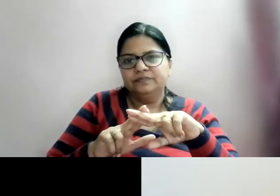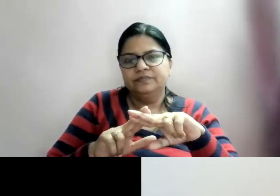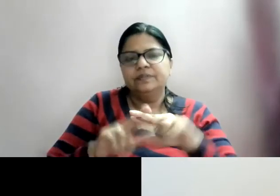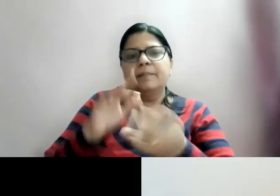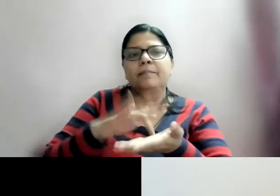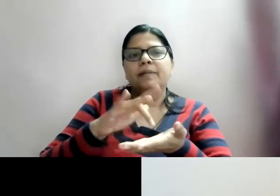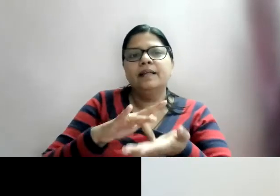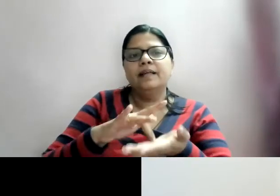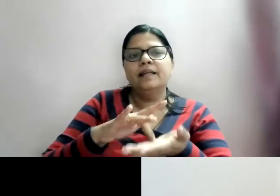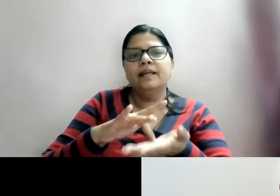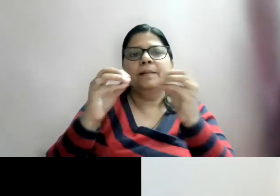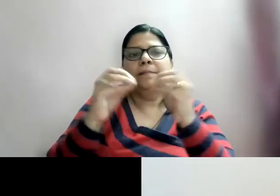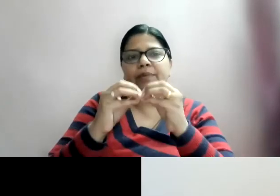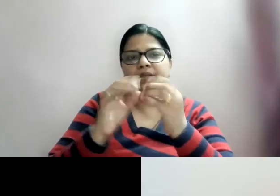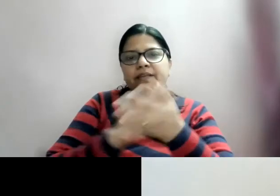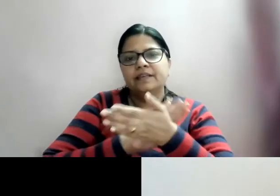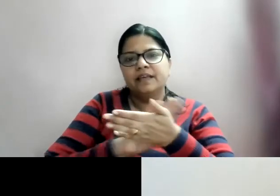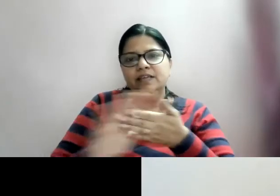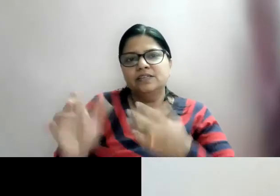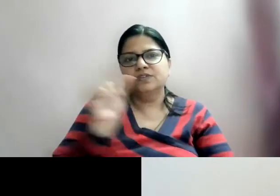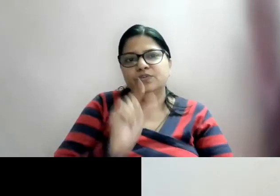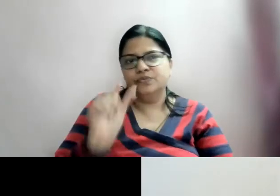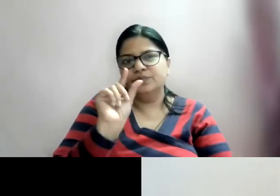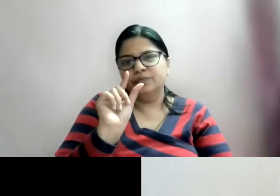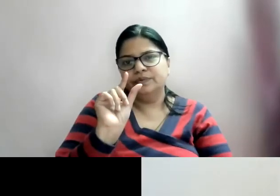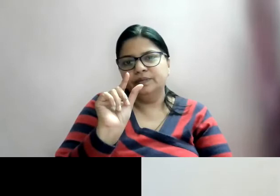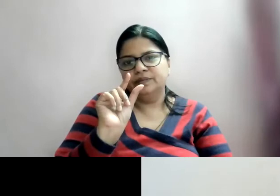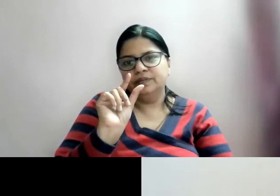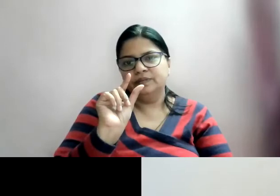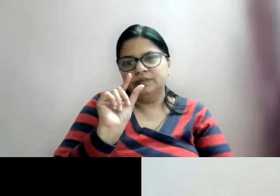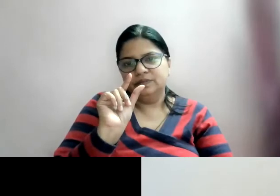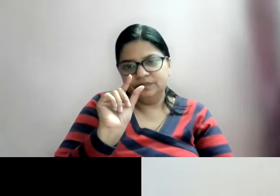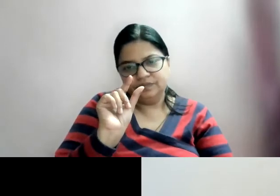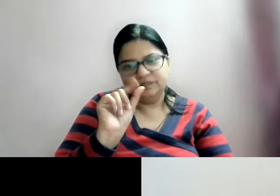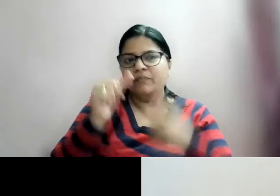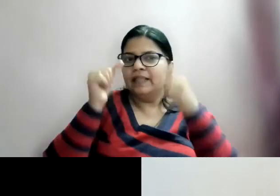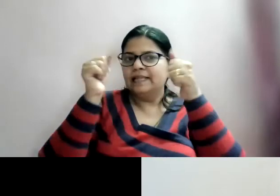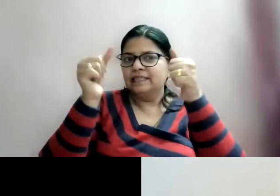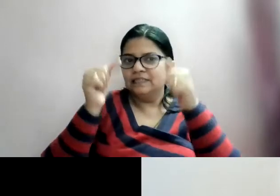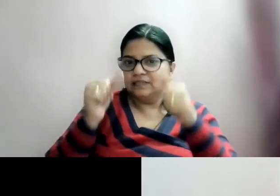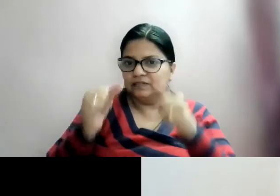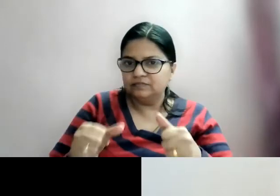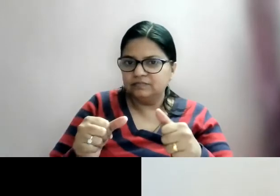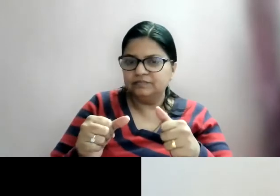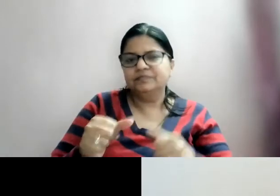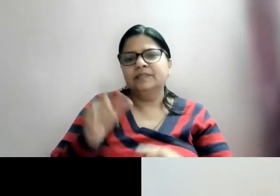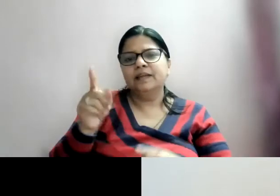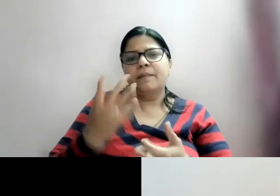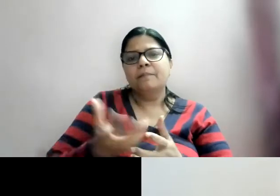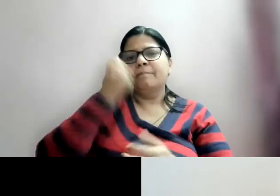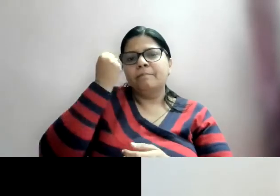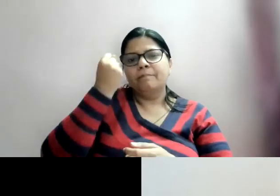also as a professor in some university, BH, BH University, he's applying over there,